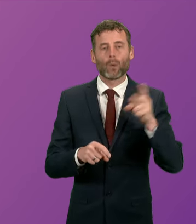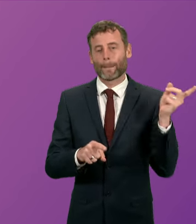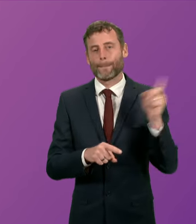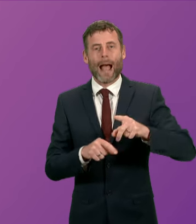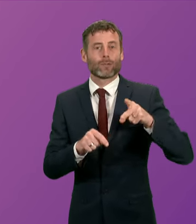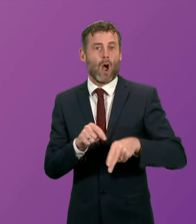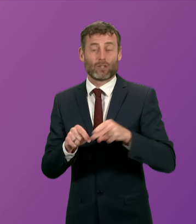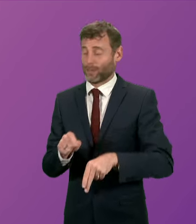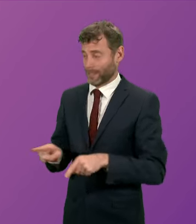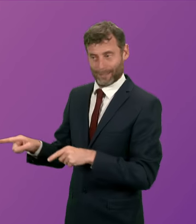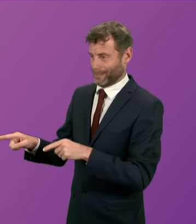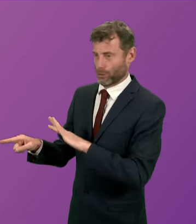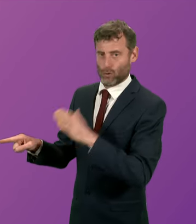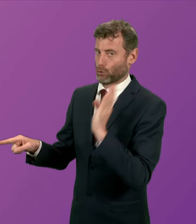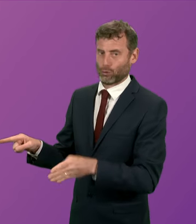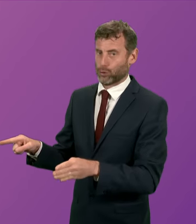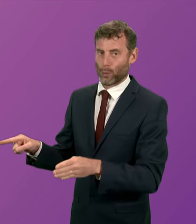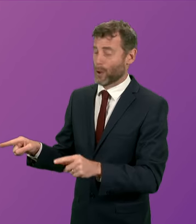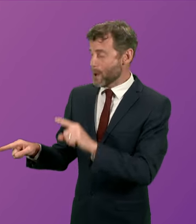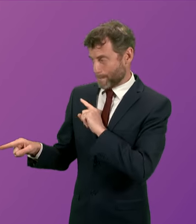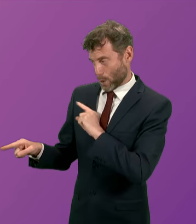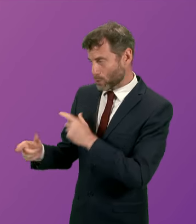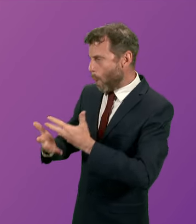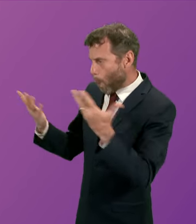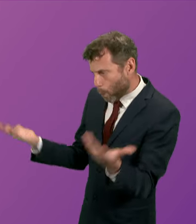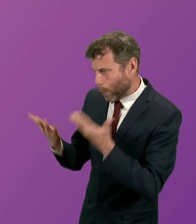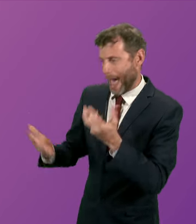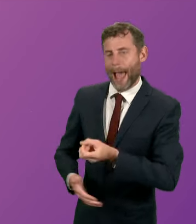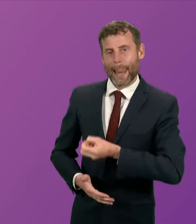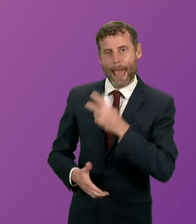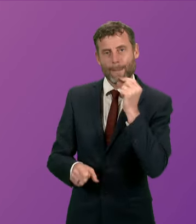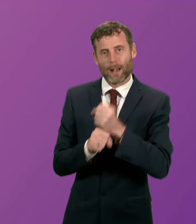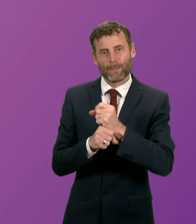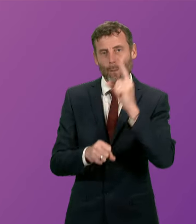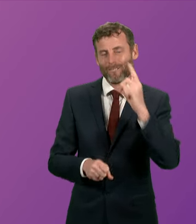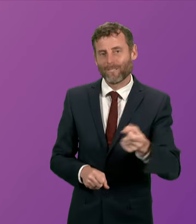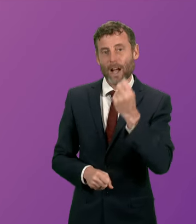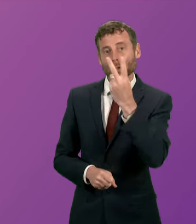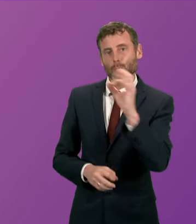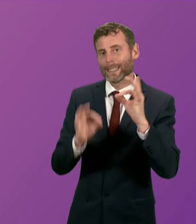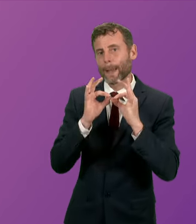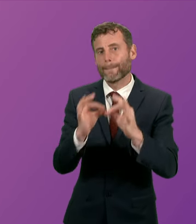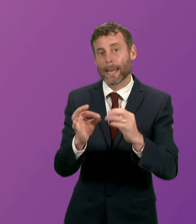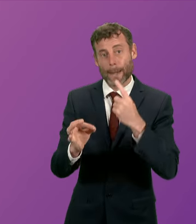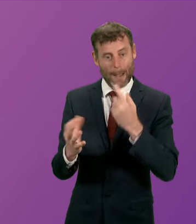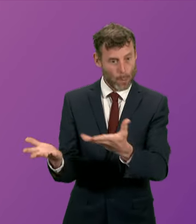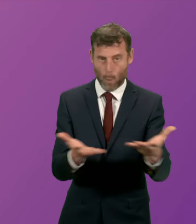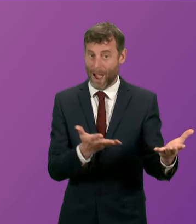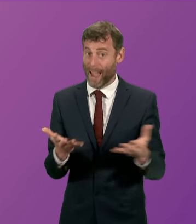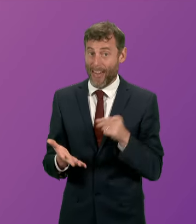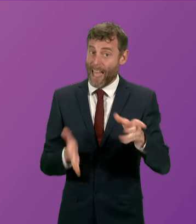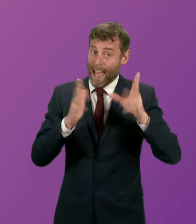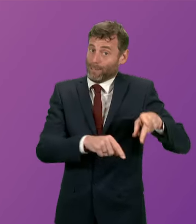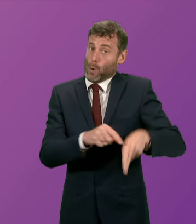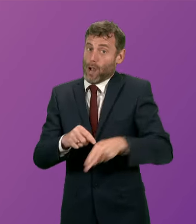has got to meet £20 billion worth of spending cuts to pick up where the Tories have left off. It will be continued